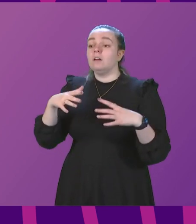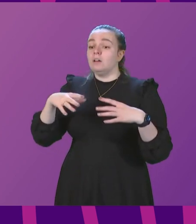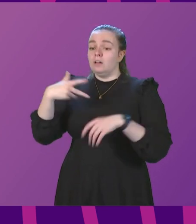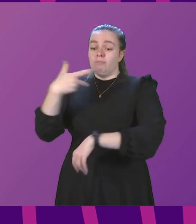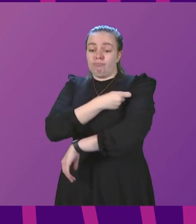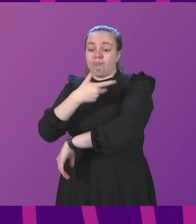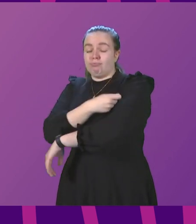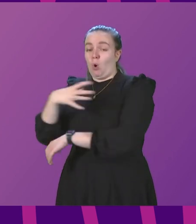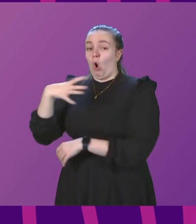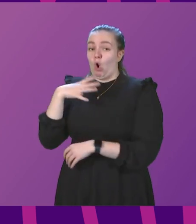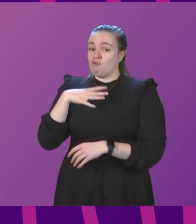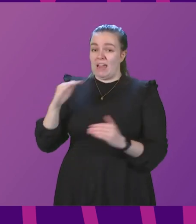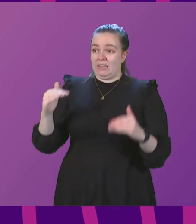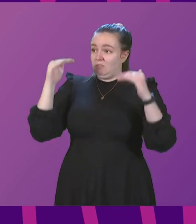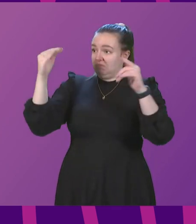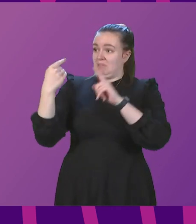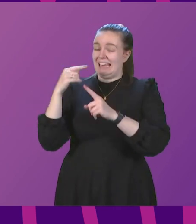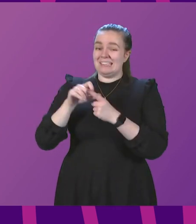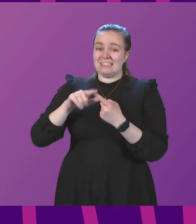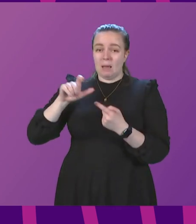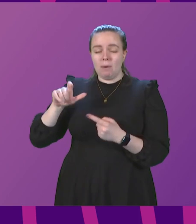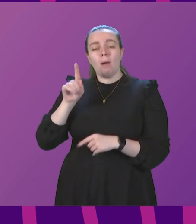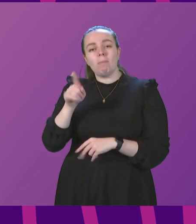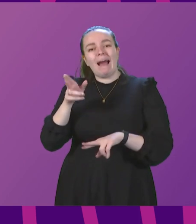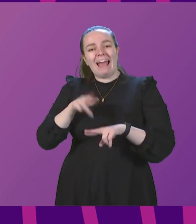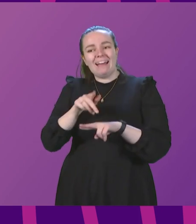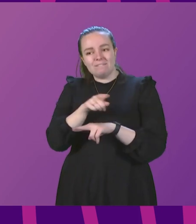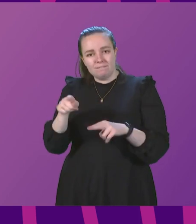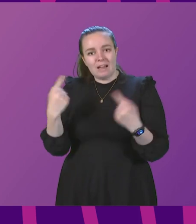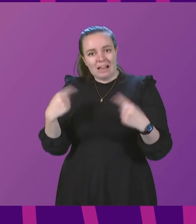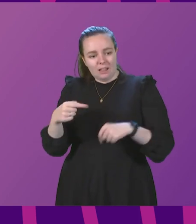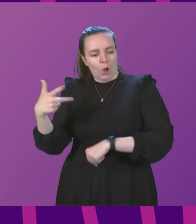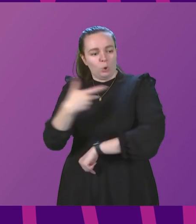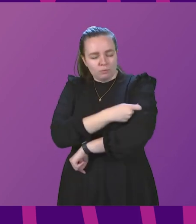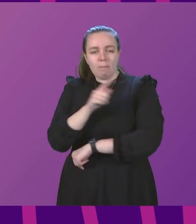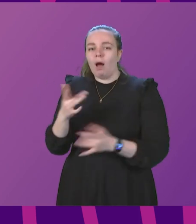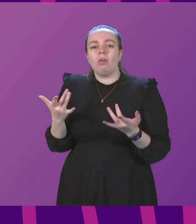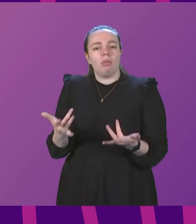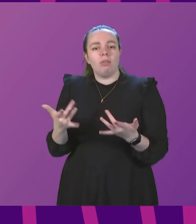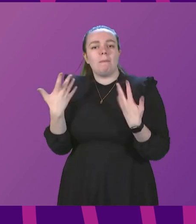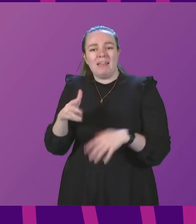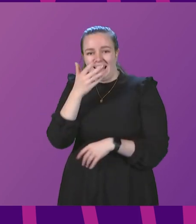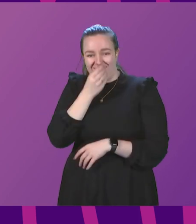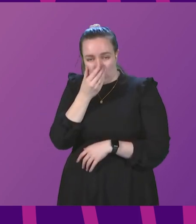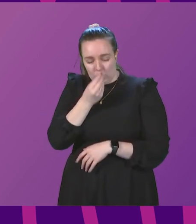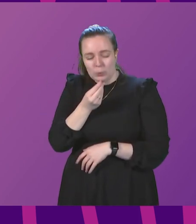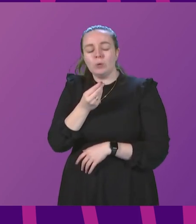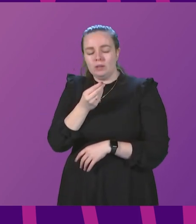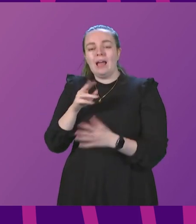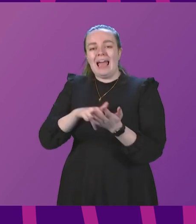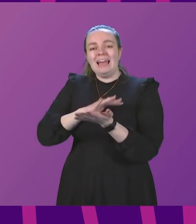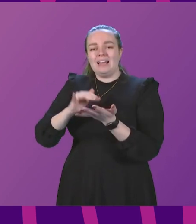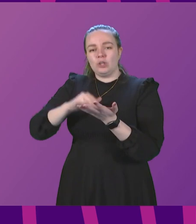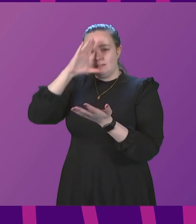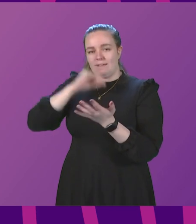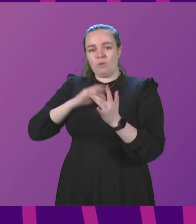already high in December. But if you are in one of these groups and haven't yet had your flu vaccine, the NHS Informed website will